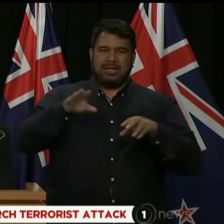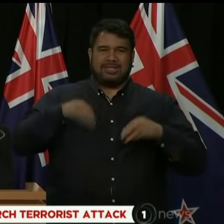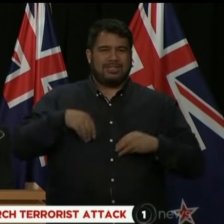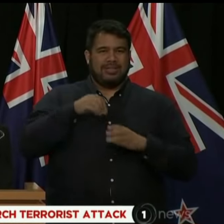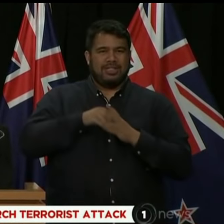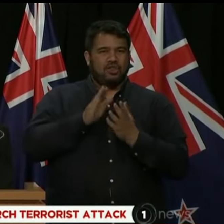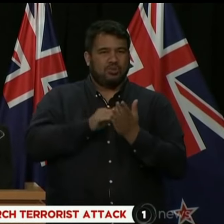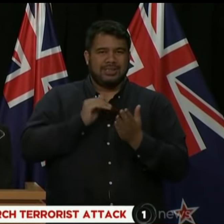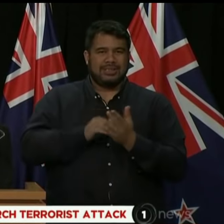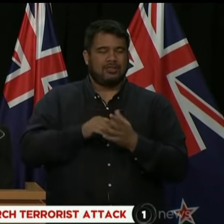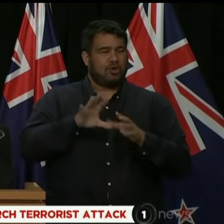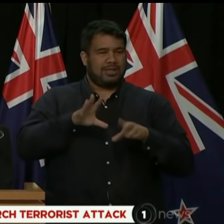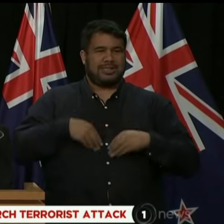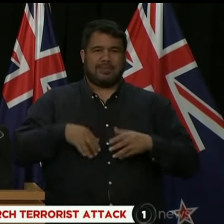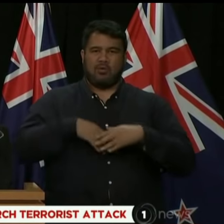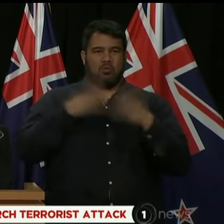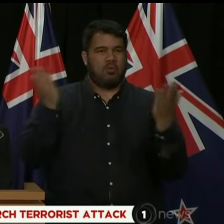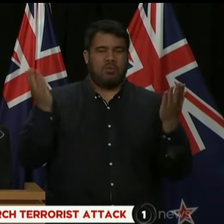society as a whole.